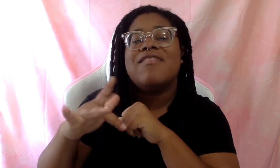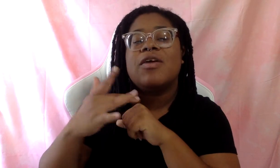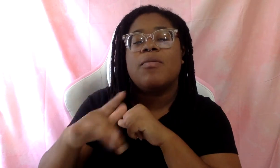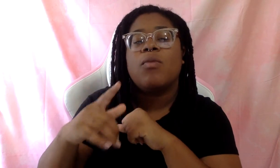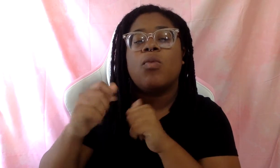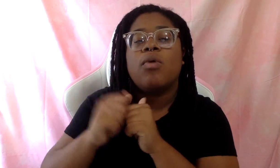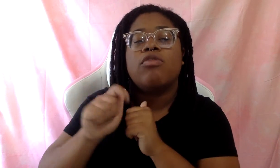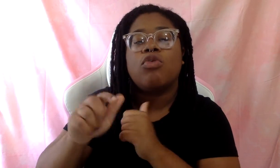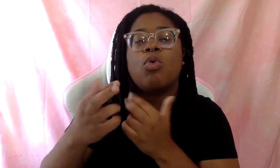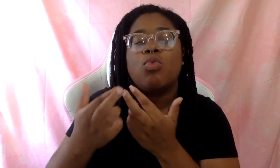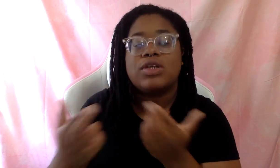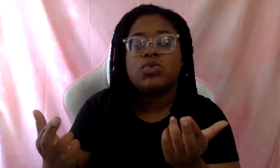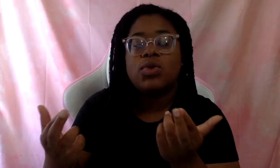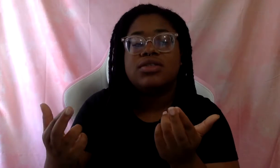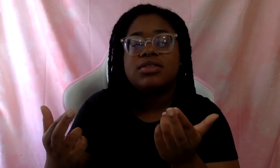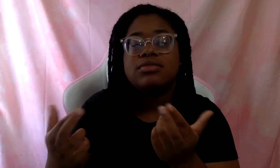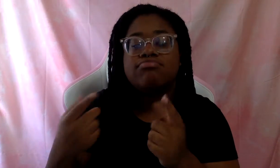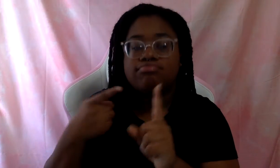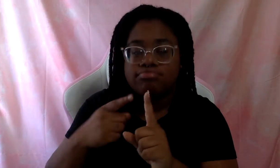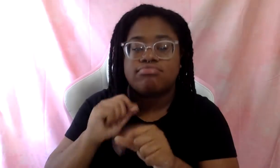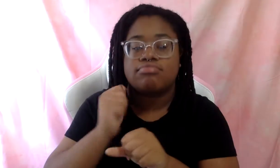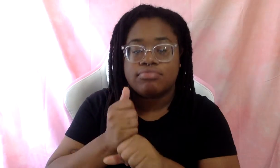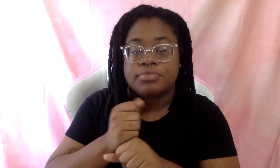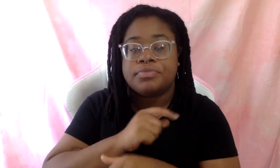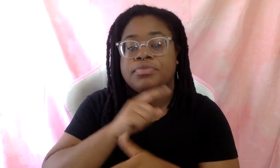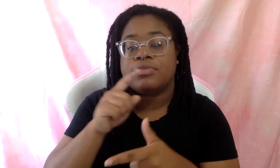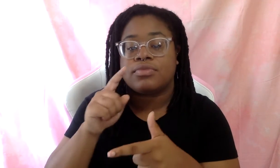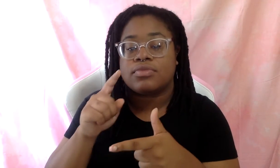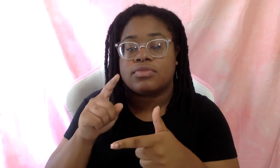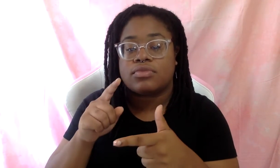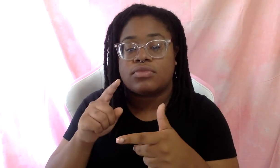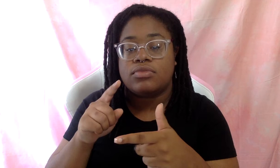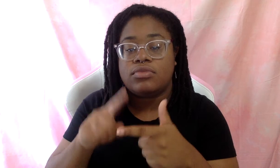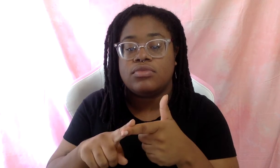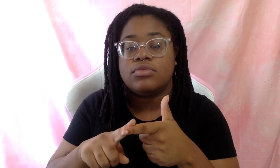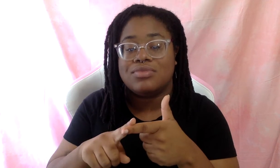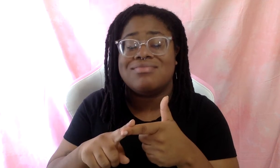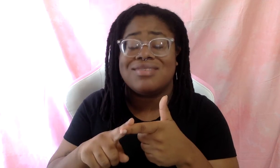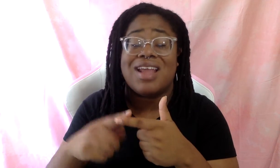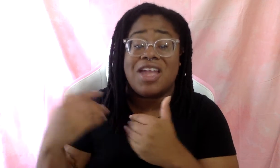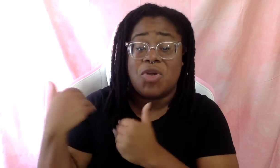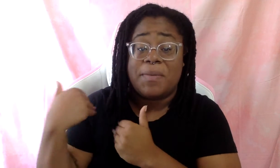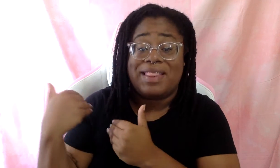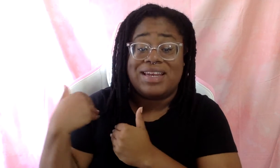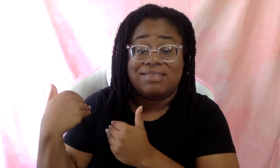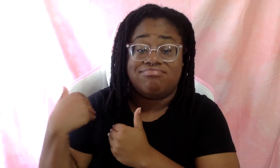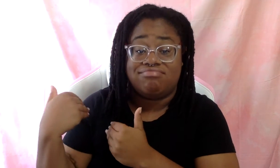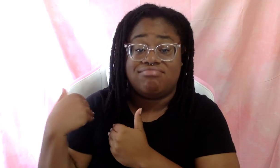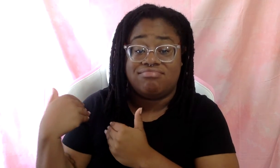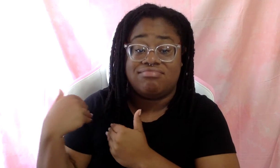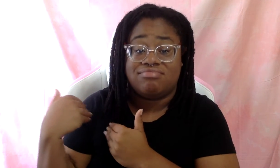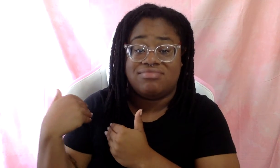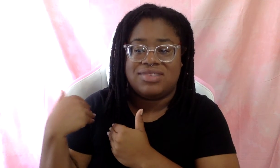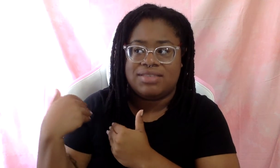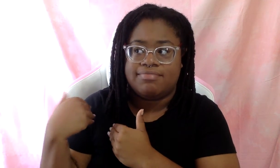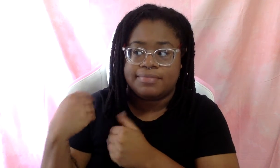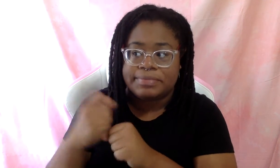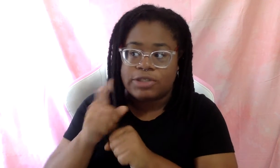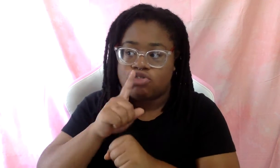resources that you have. I think the third thing is account, the second thing is accountability. Ensure that everyone understands